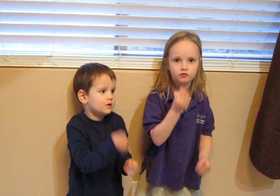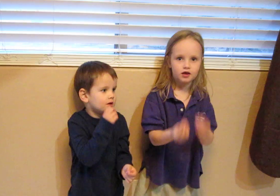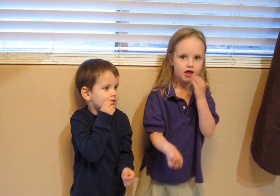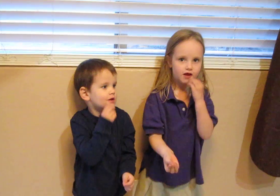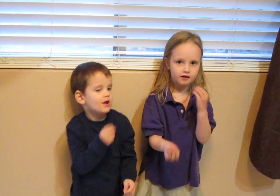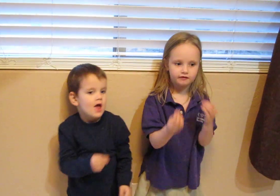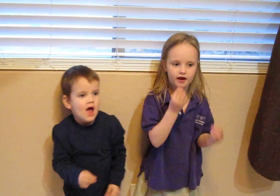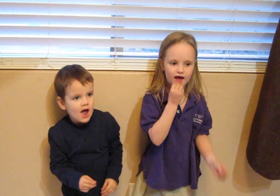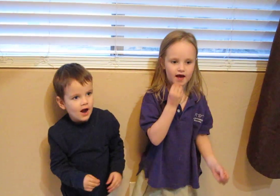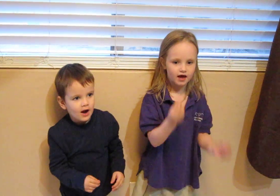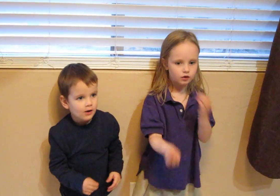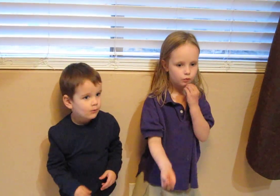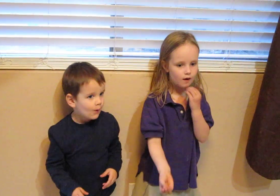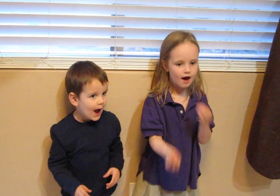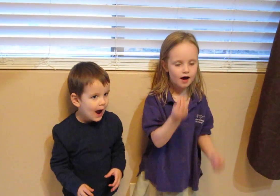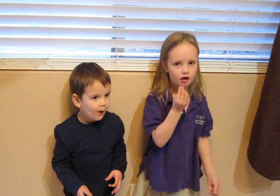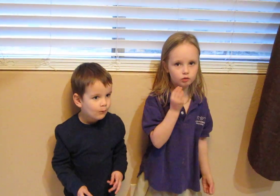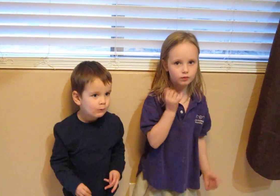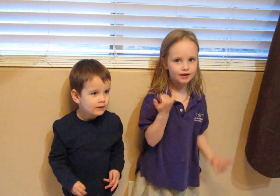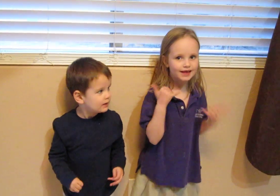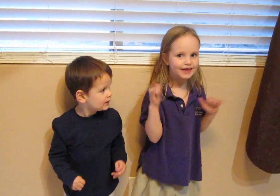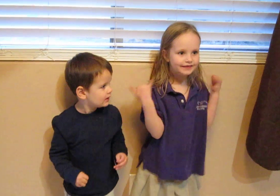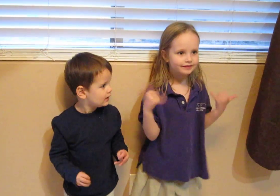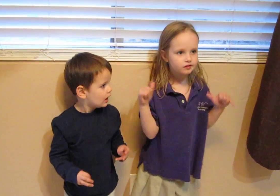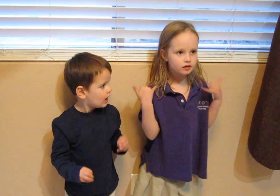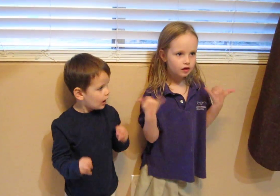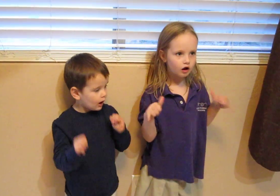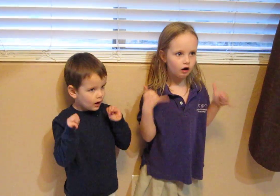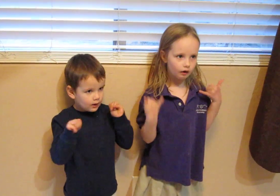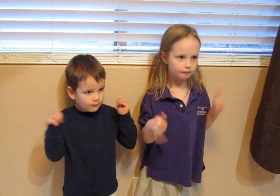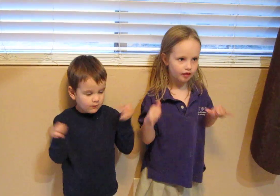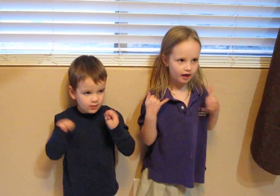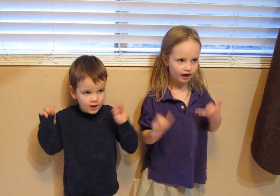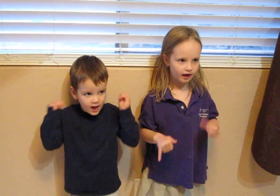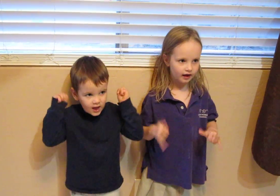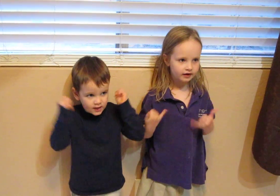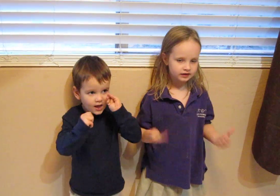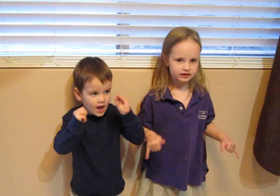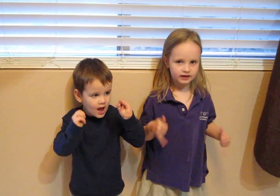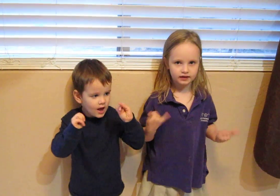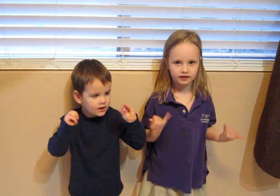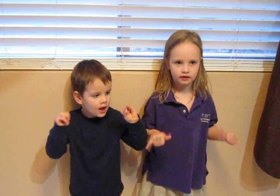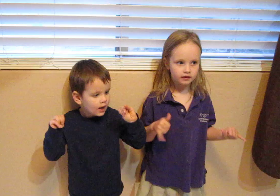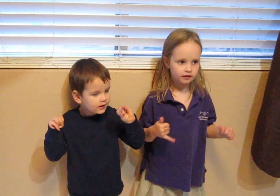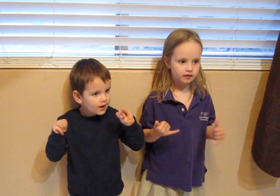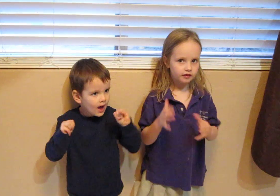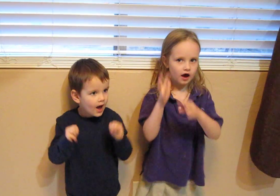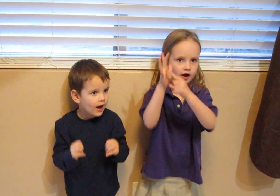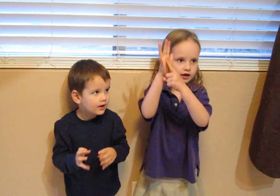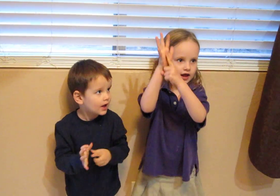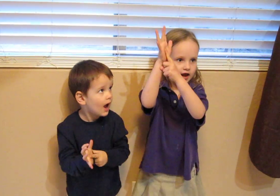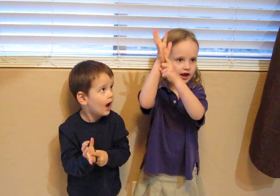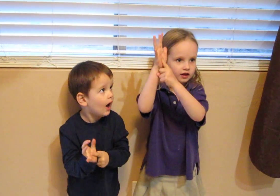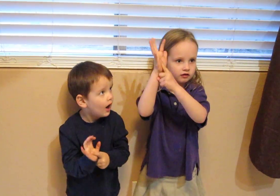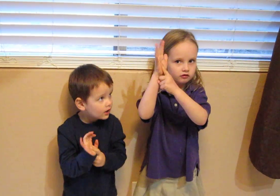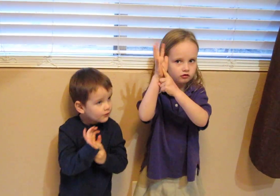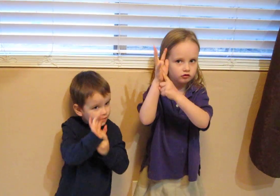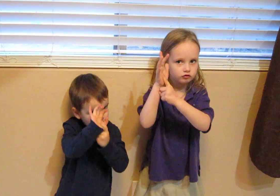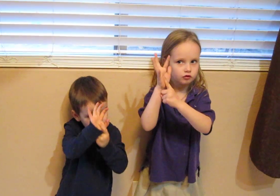eat, and while we are playing, the candles are